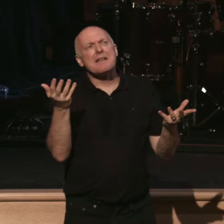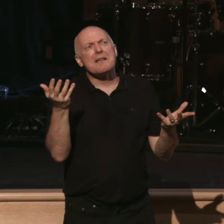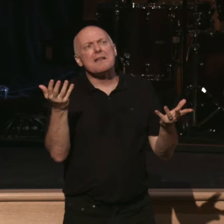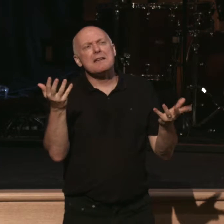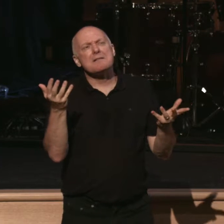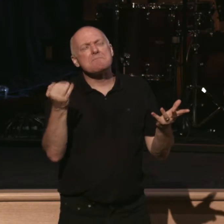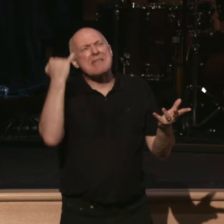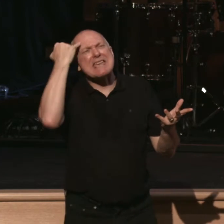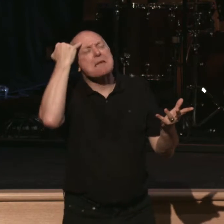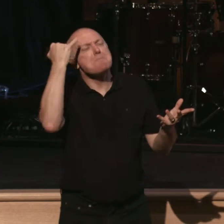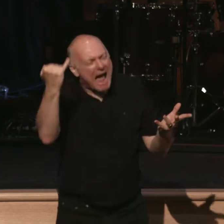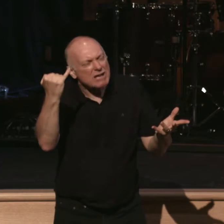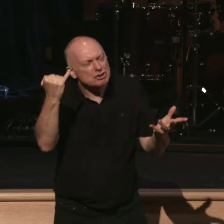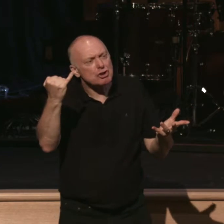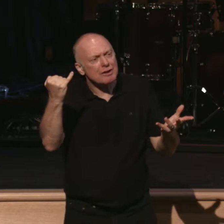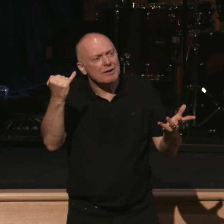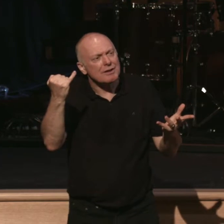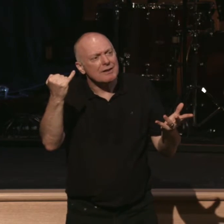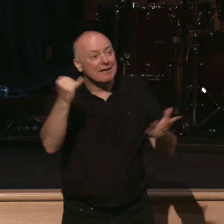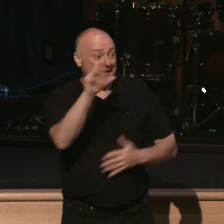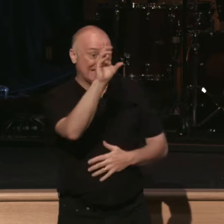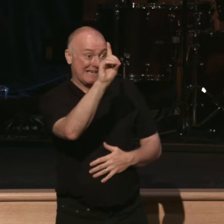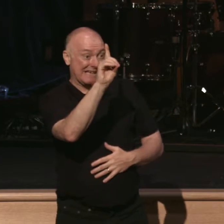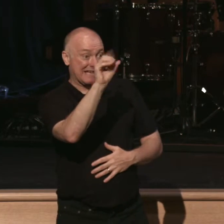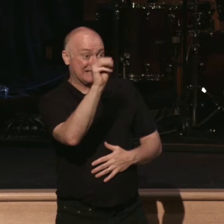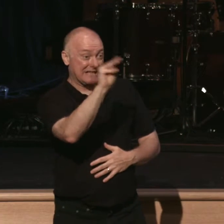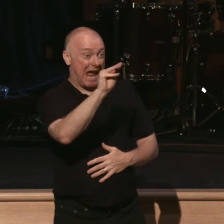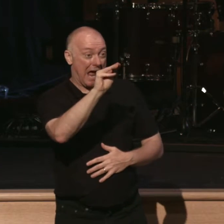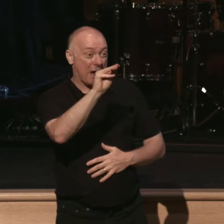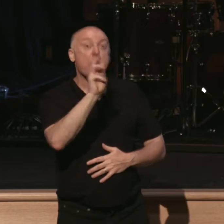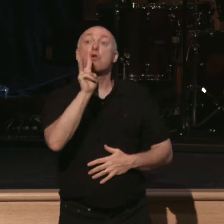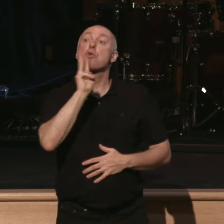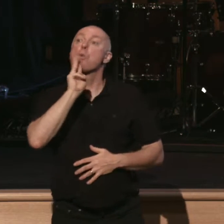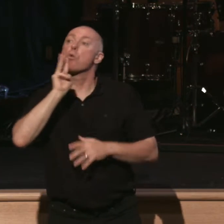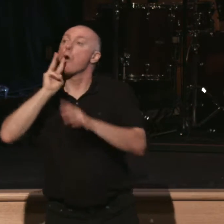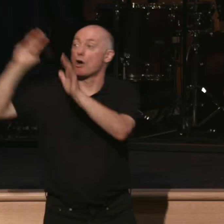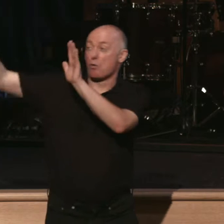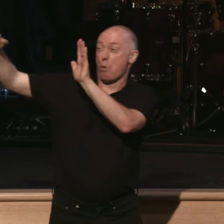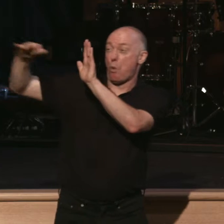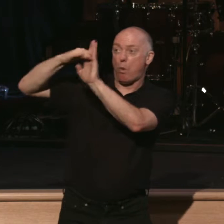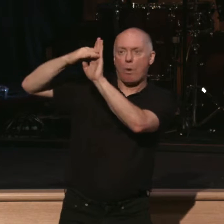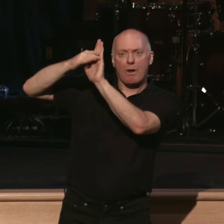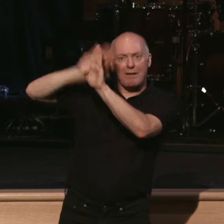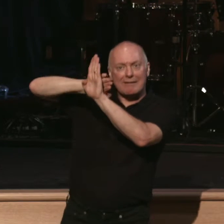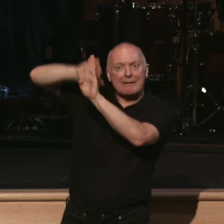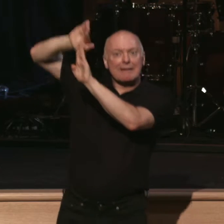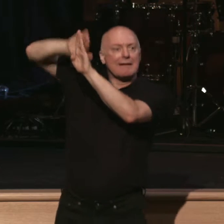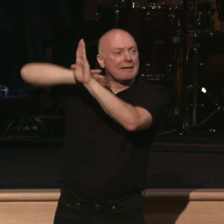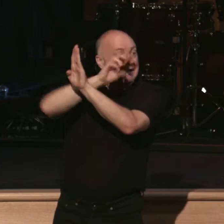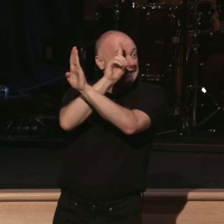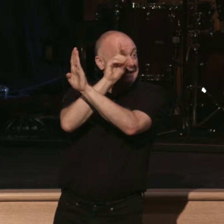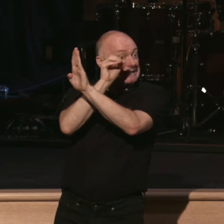Imagine for me this dam. There's a dam that is holding back all of this water. And right at the base of the dam is a village.